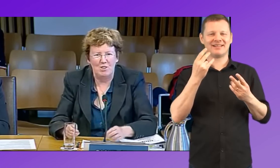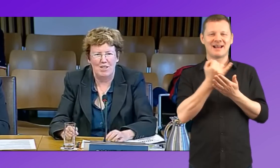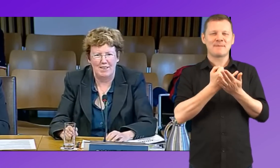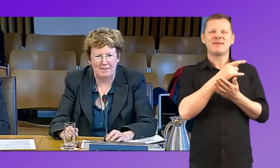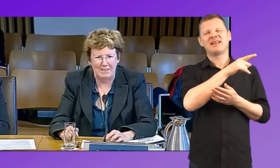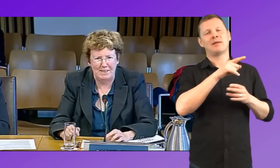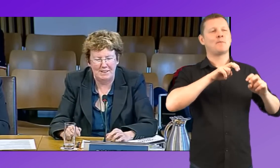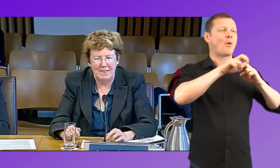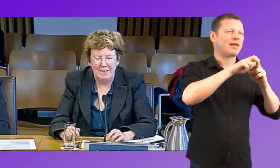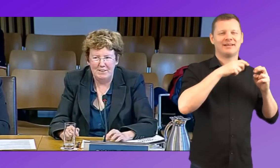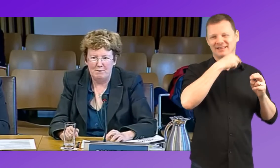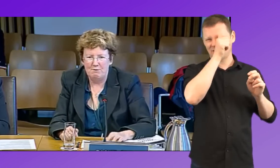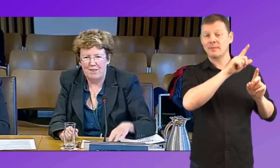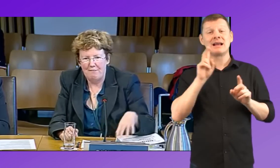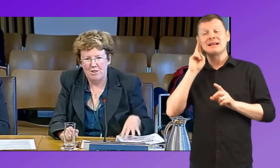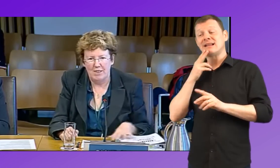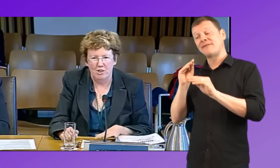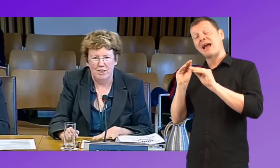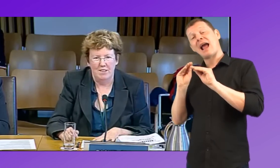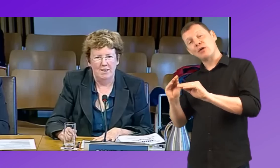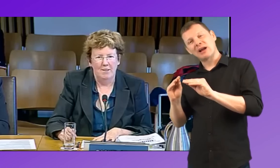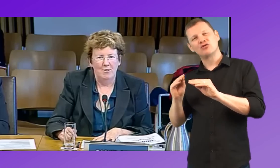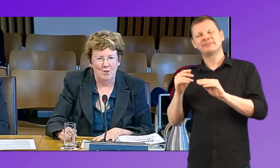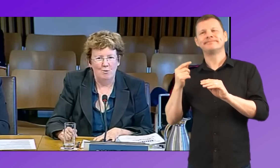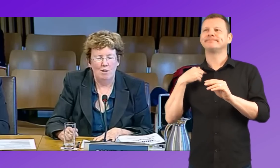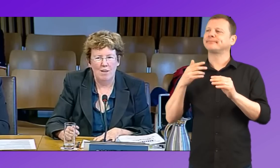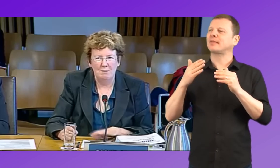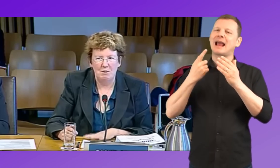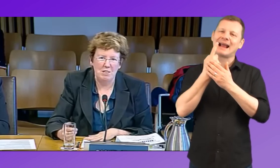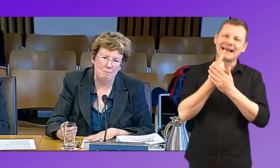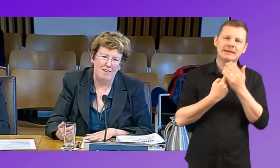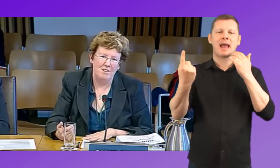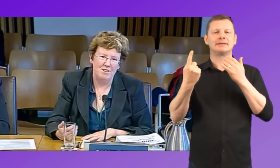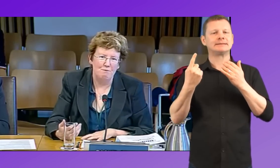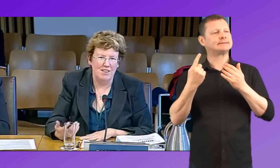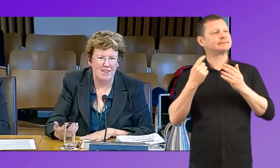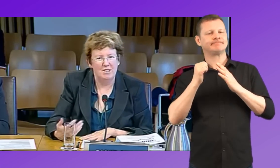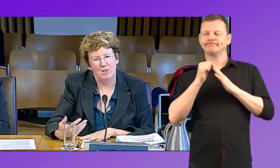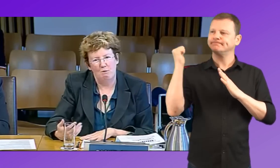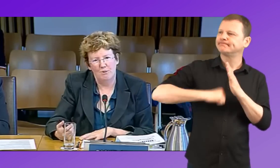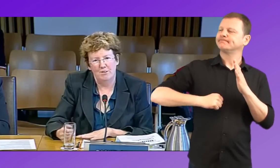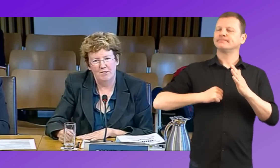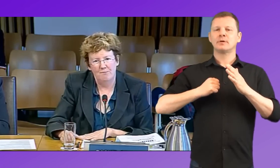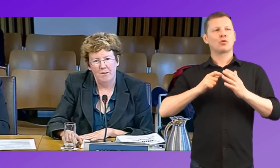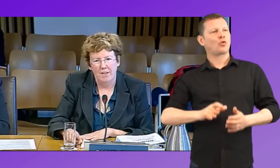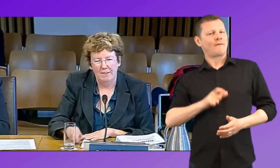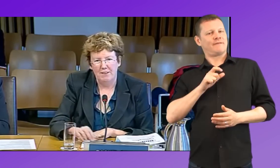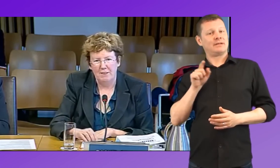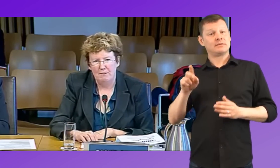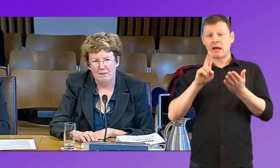training and things like that. But in terms of deaf education, well, I suppose independence and resilience and confidence. And I think, I mean,